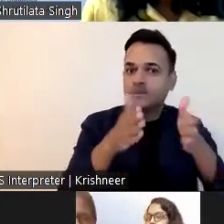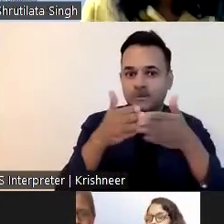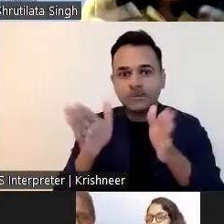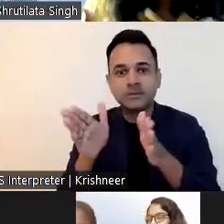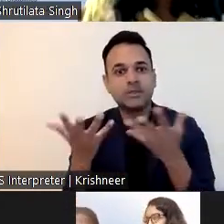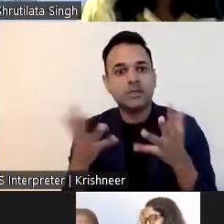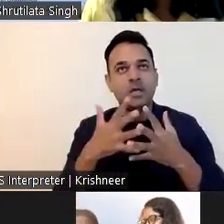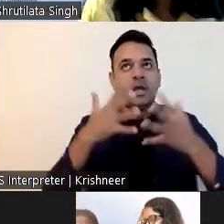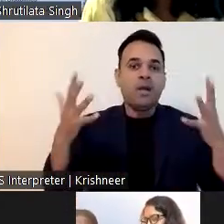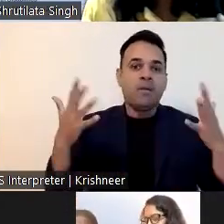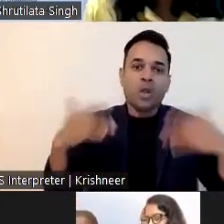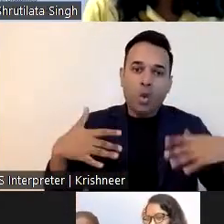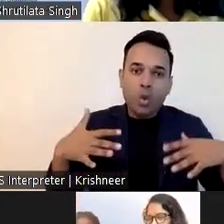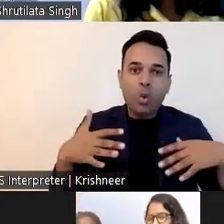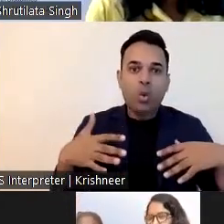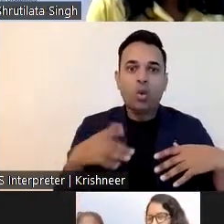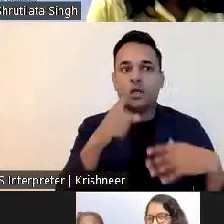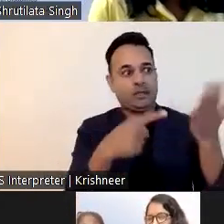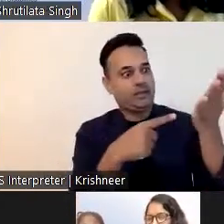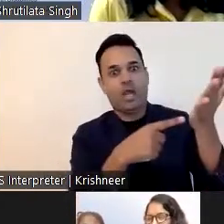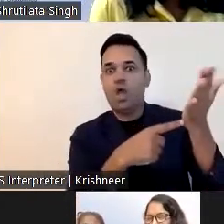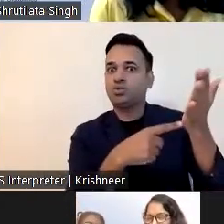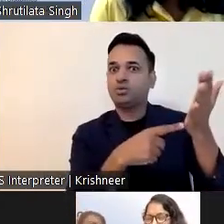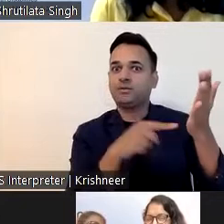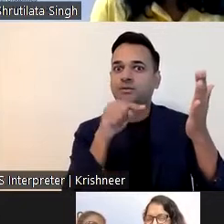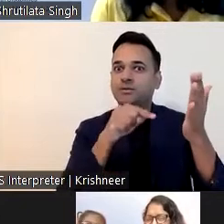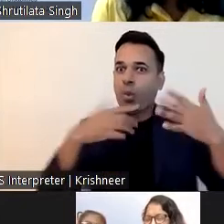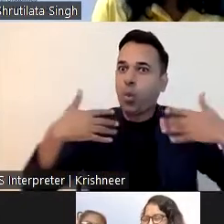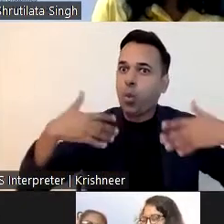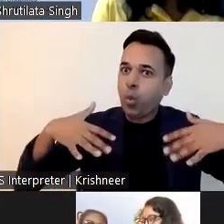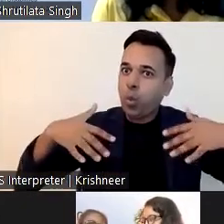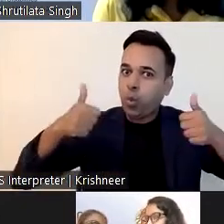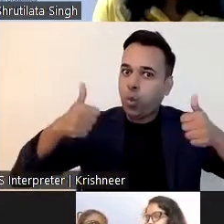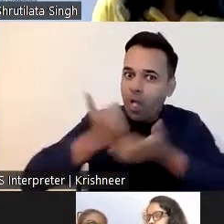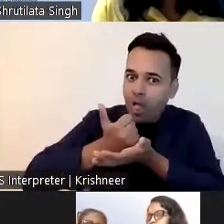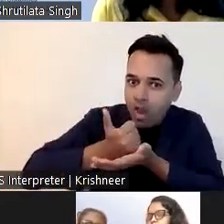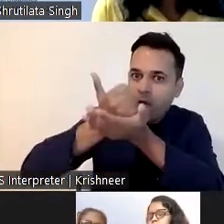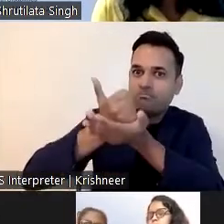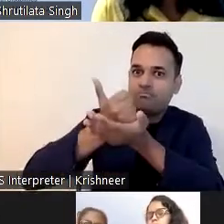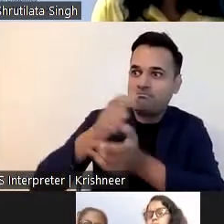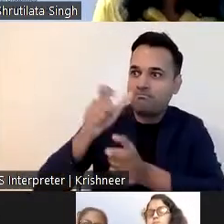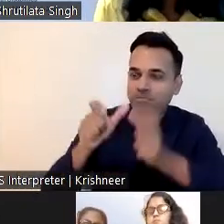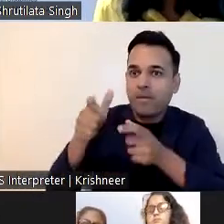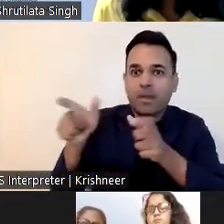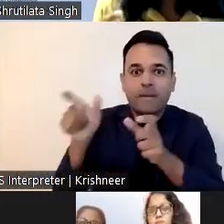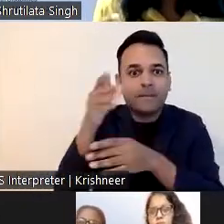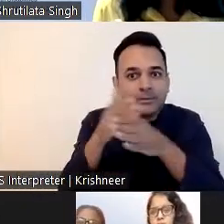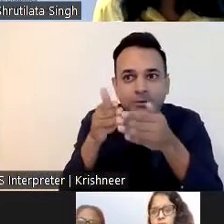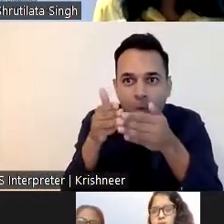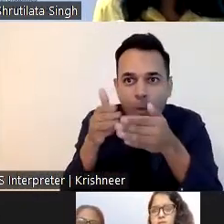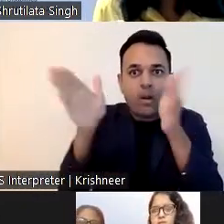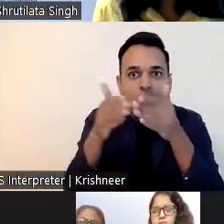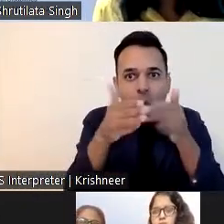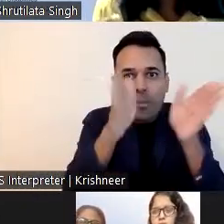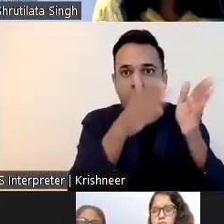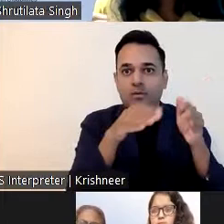how to use this technology. Now, very few people are actually aware about how we can make our